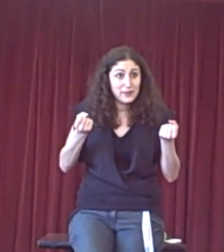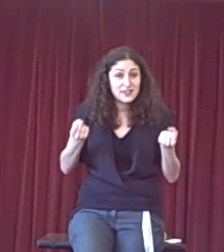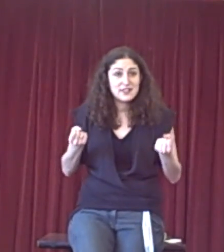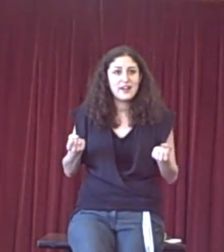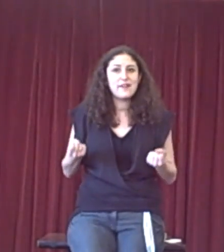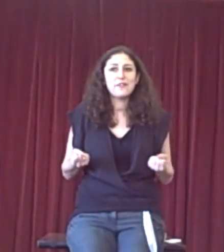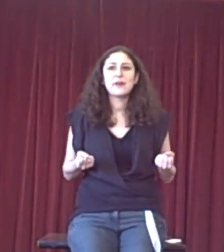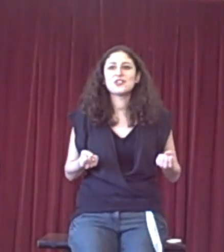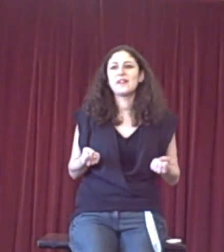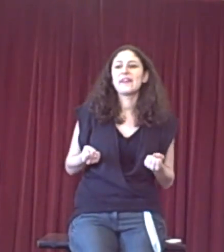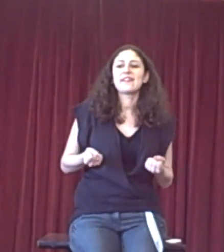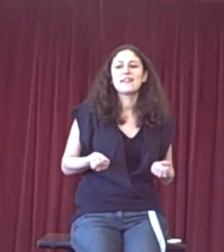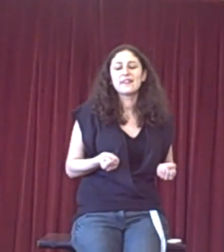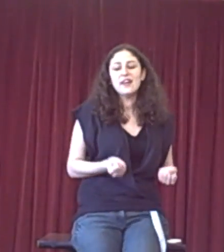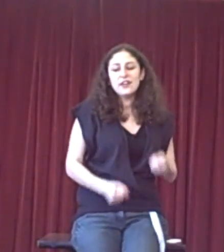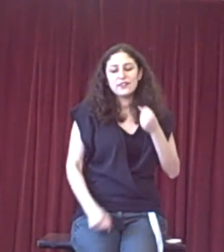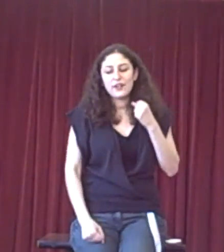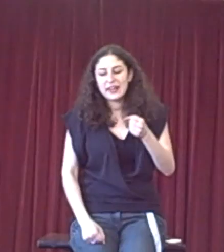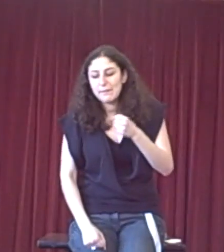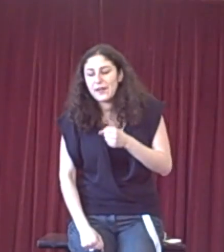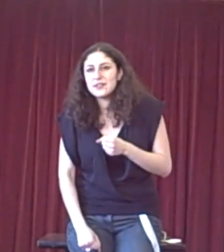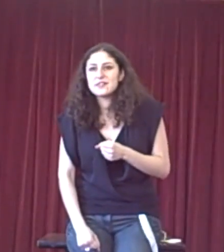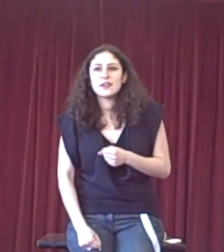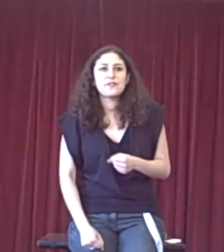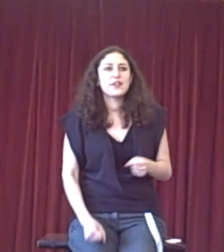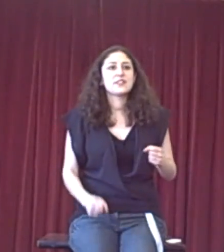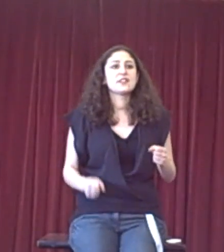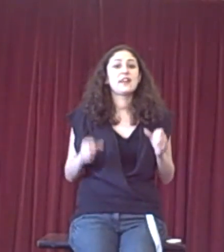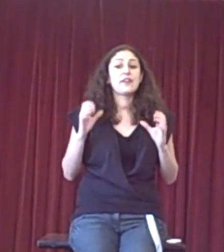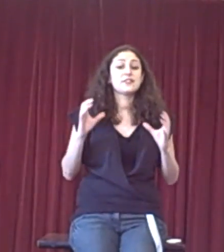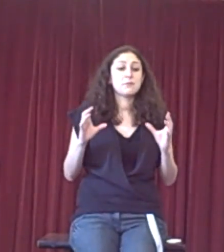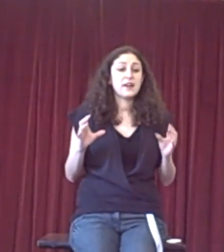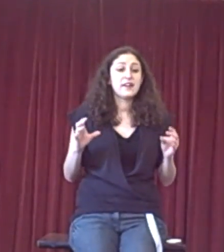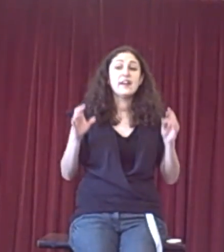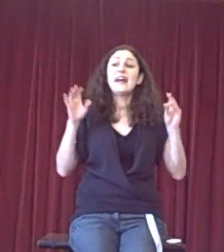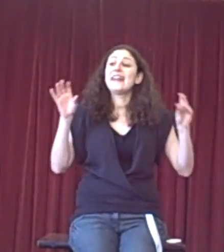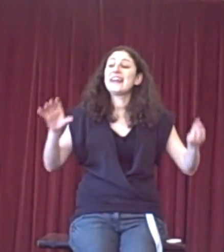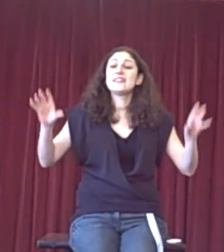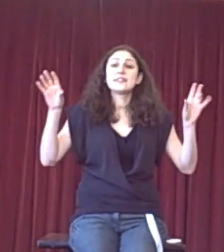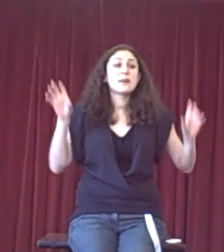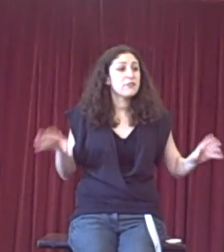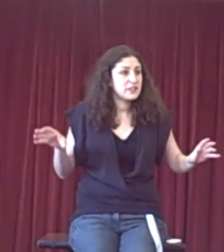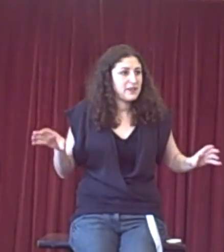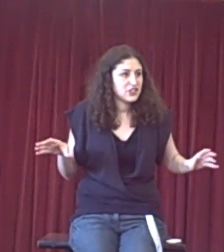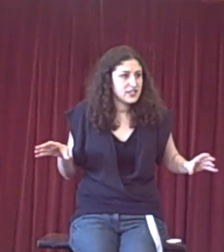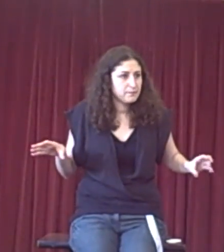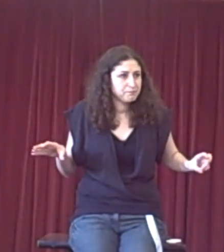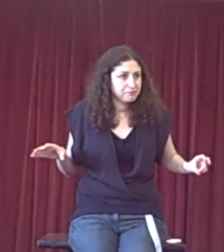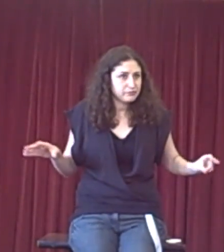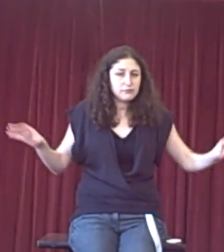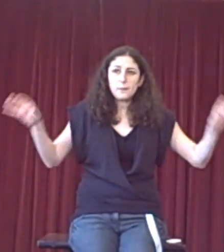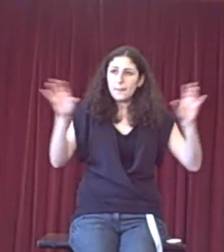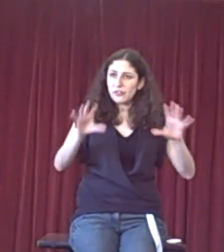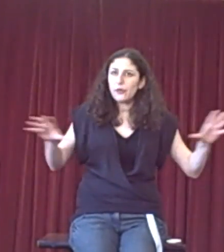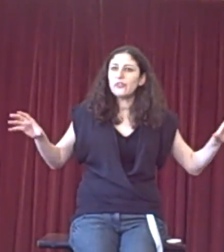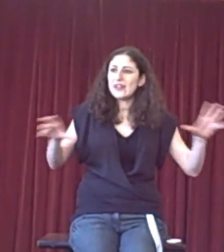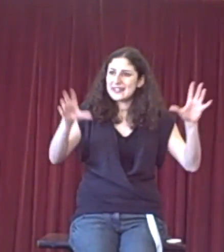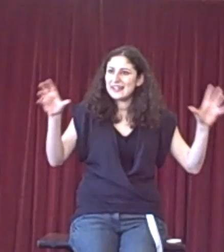you win the side of the motion. So, keep those focused and those in mind. And again, in the summary speeches, those ideas,